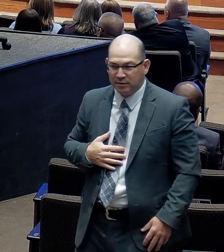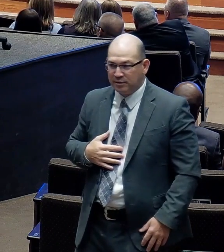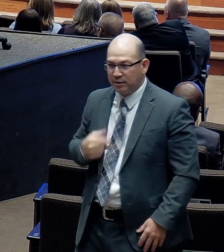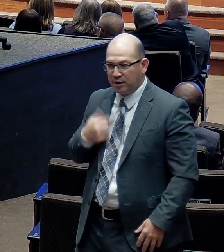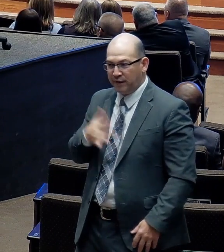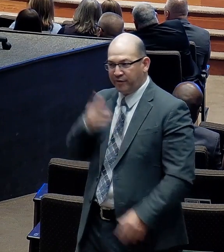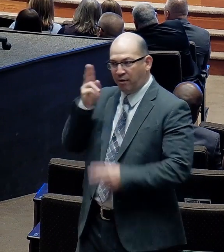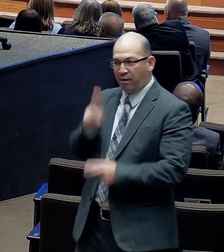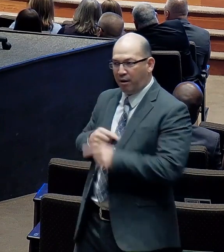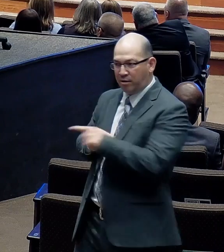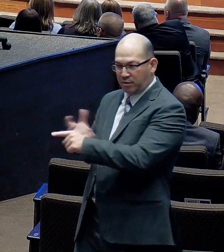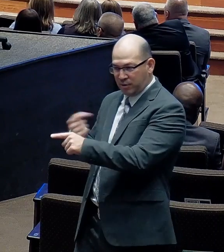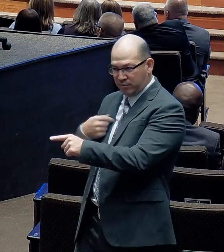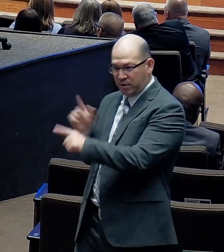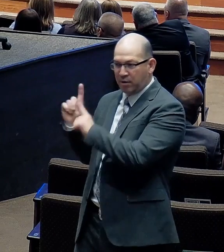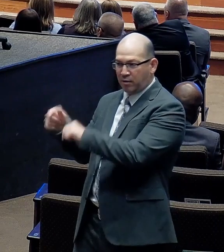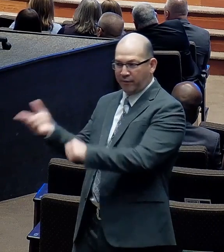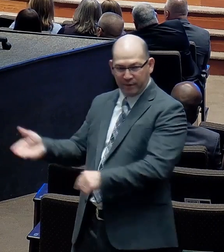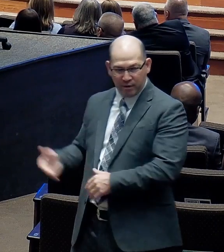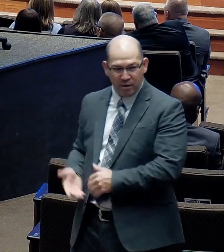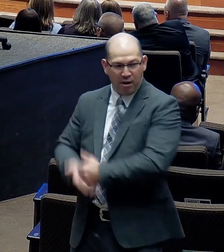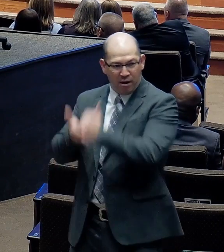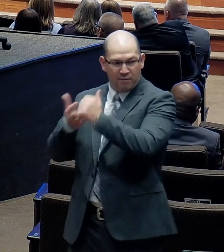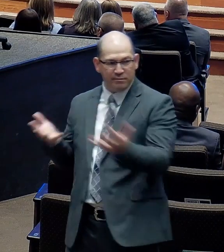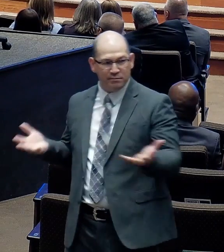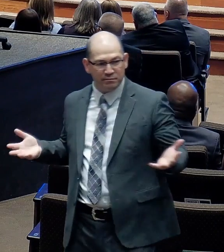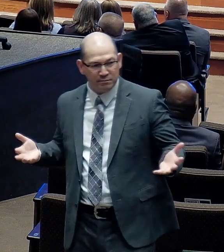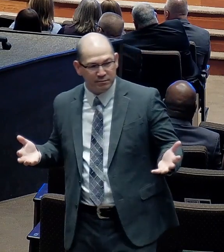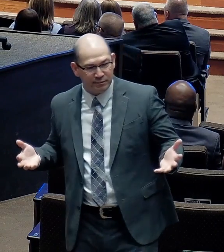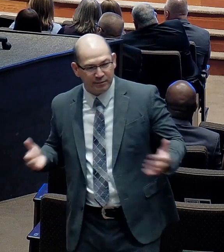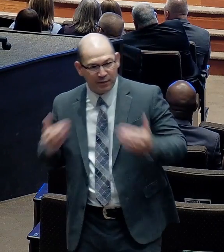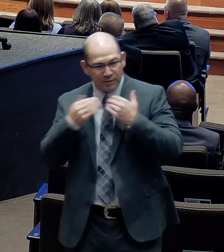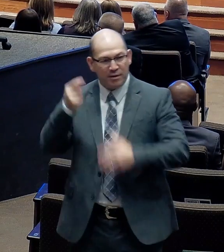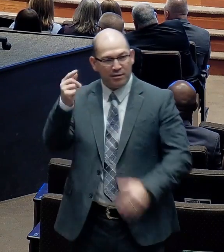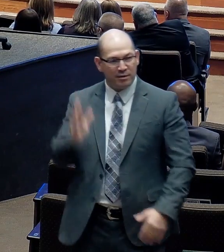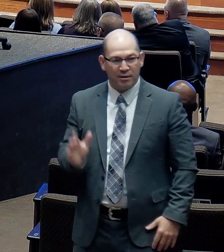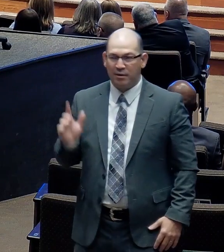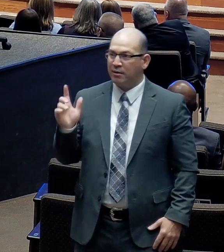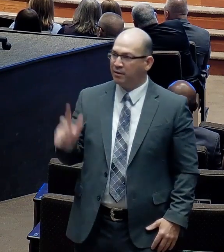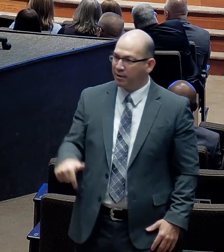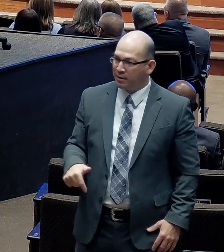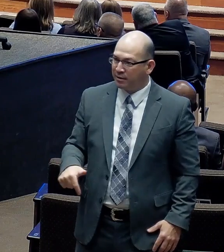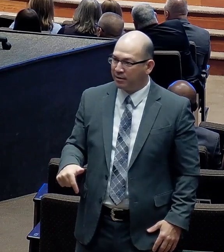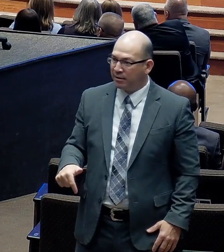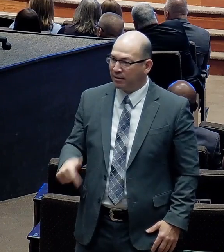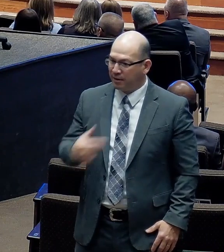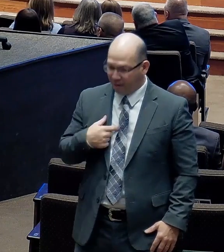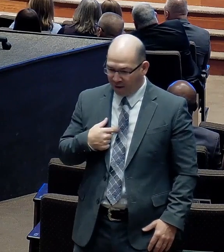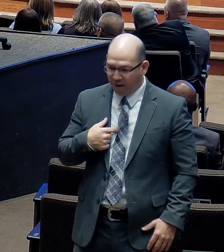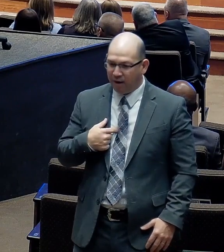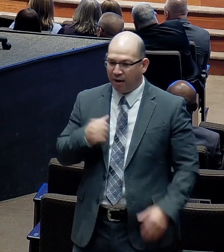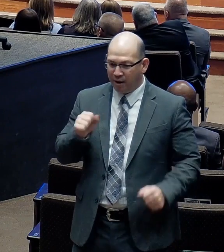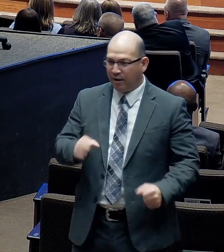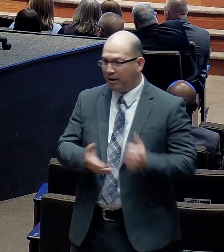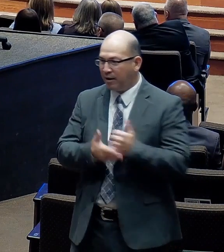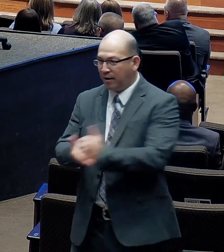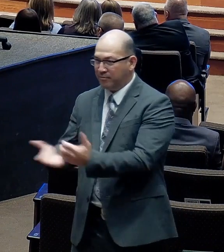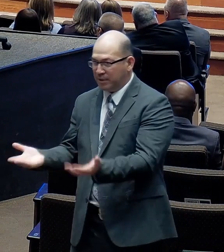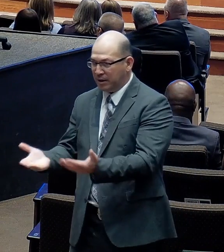come. And help. Thank God. I was able to come. And help a little bit. The